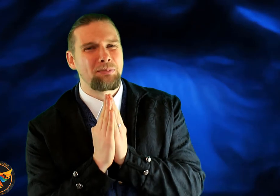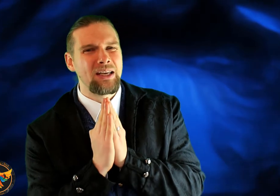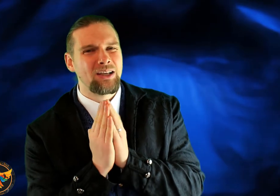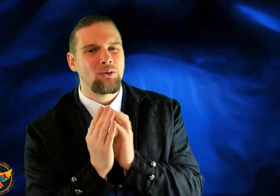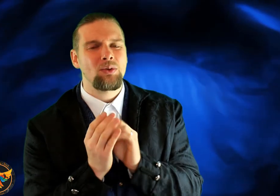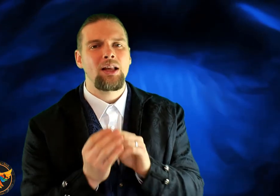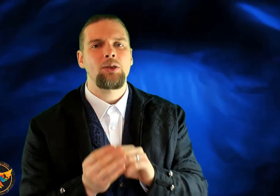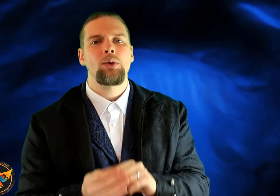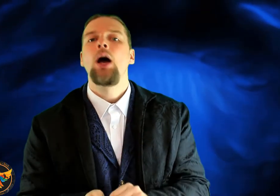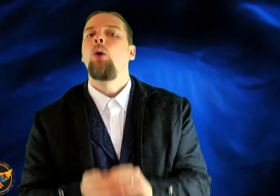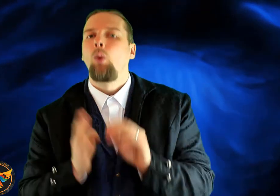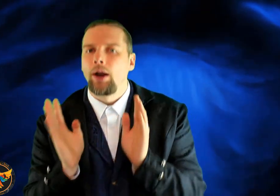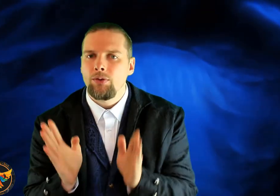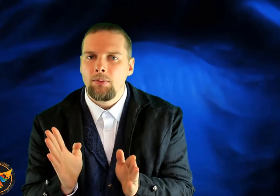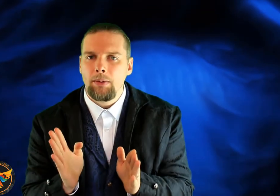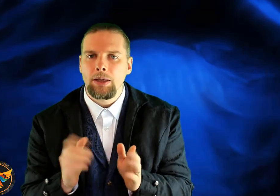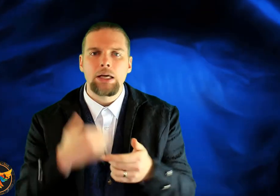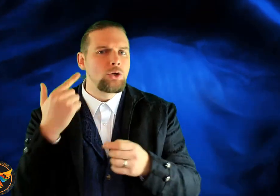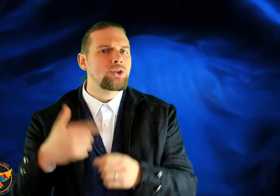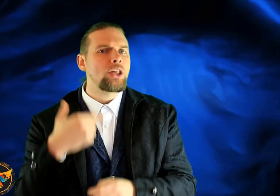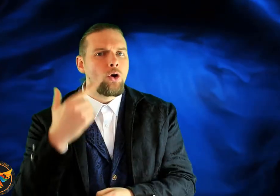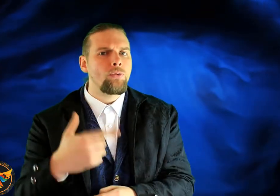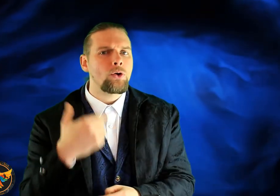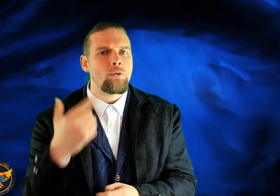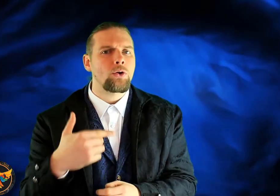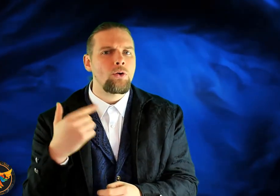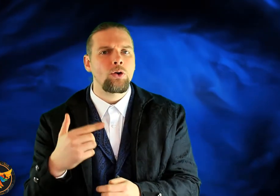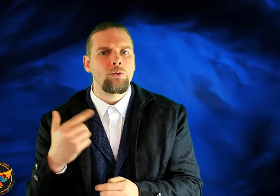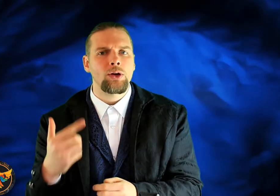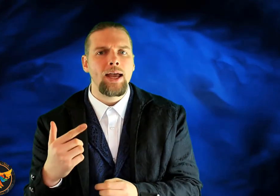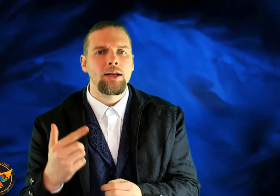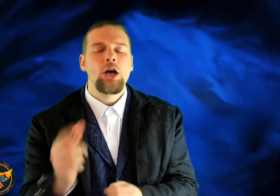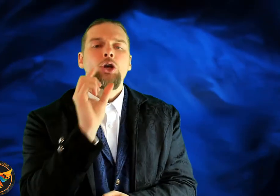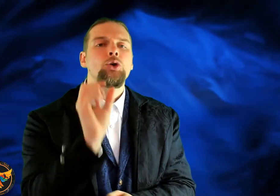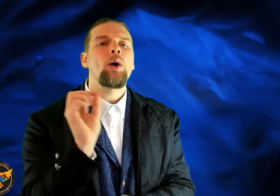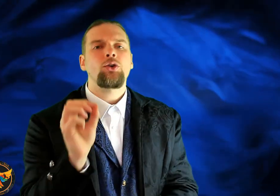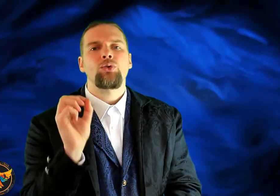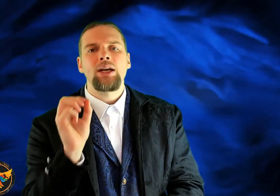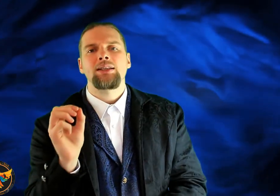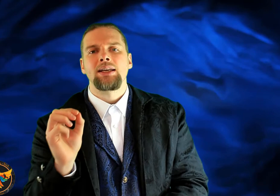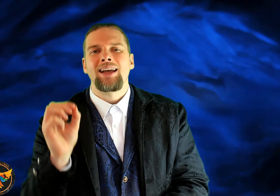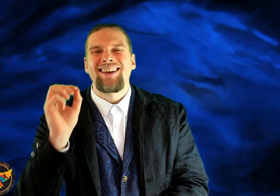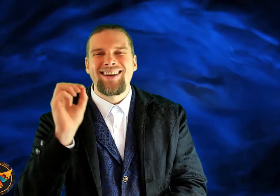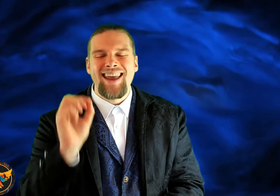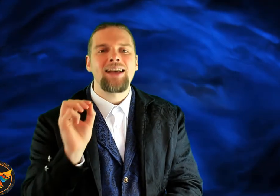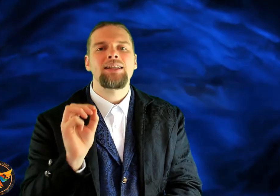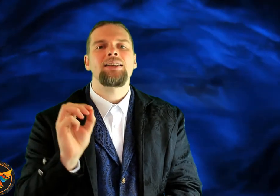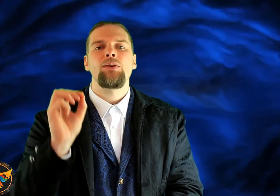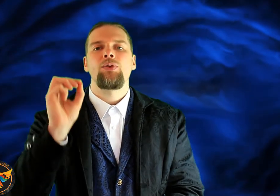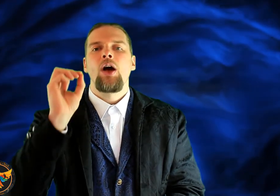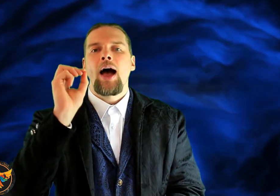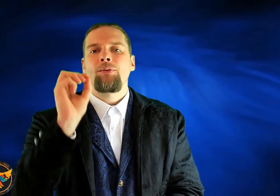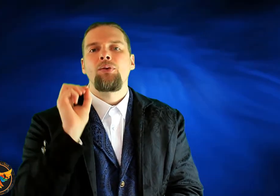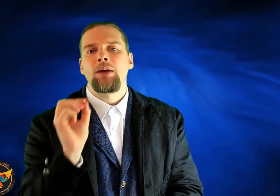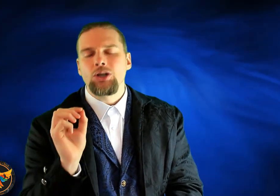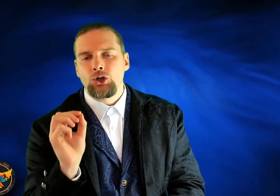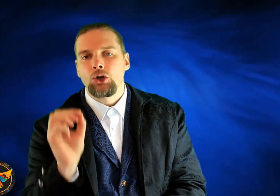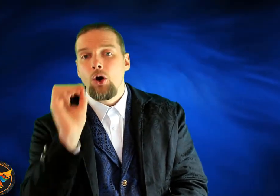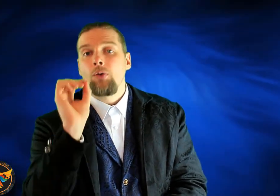speak. I don't really like the way, whatever it might be. And you say that over and over and over and over again, you are creating a negative affirmation of